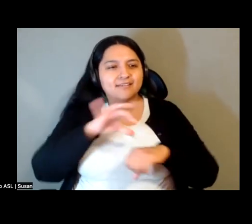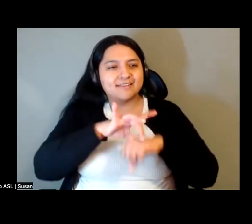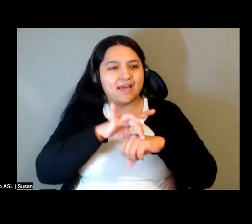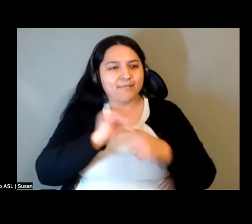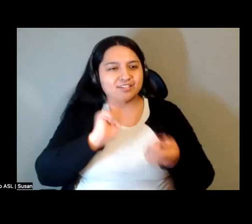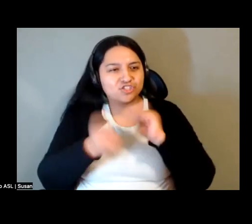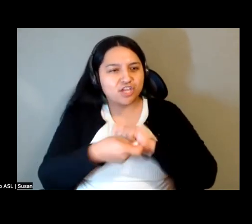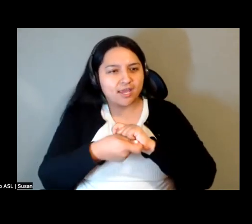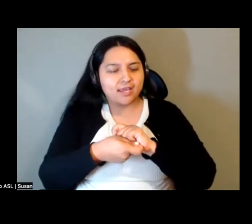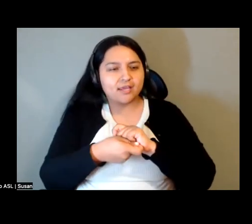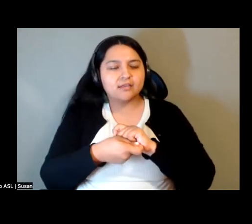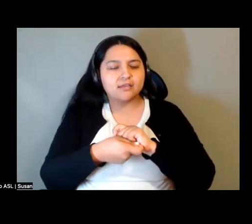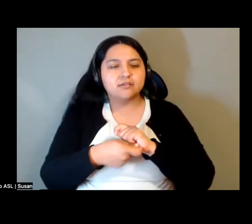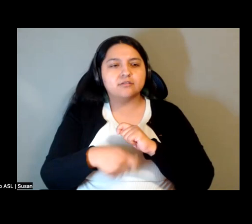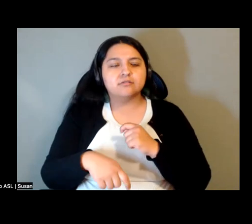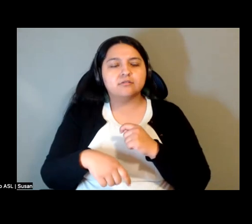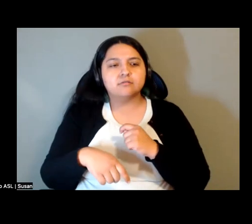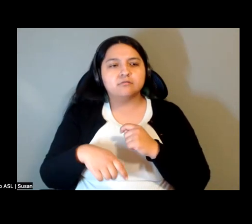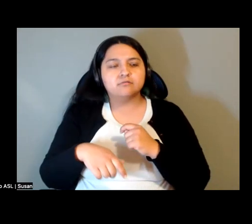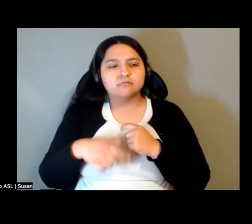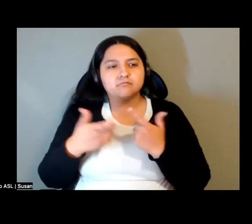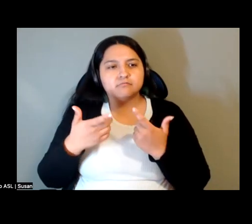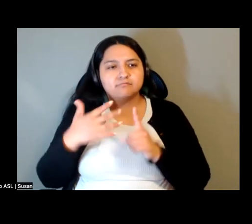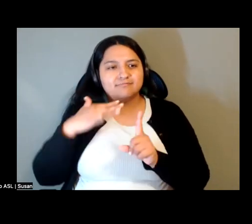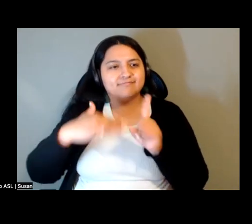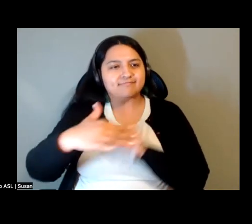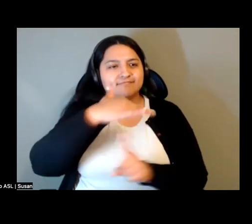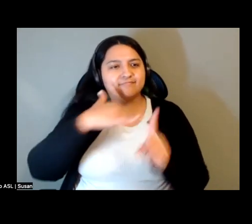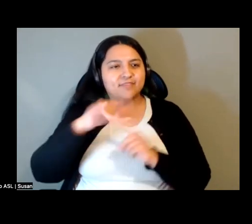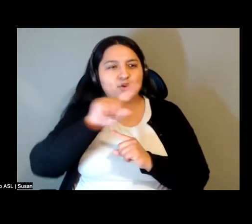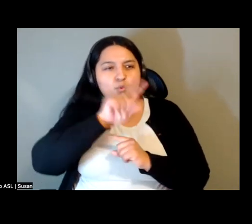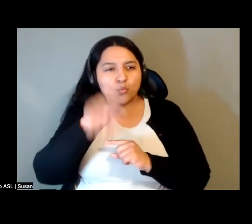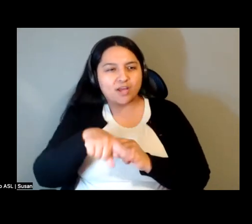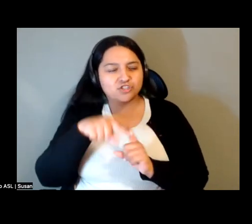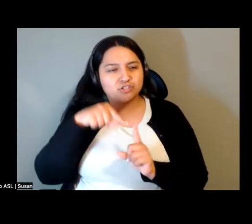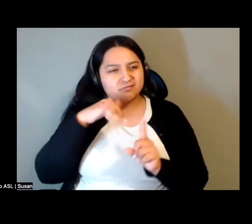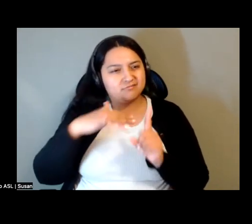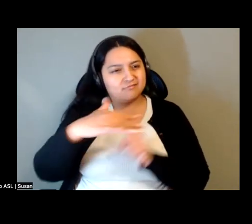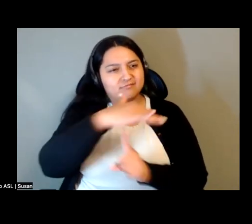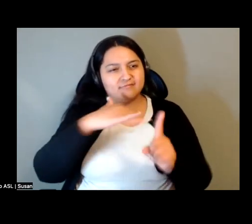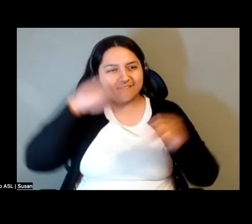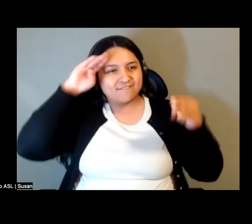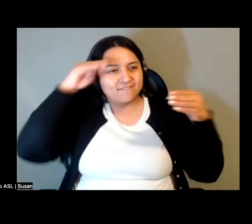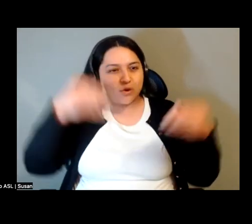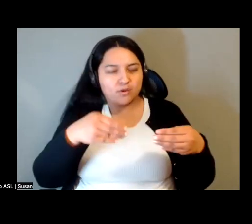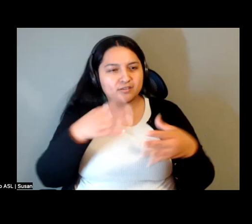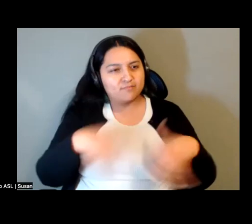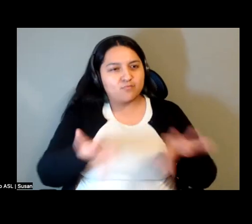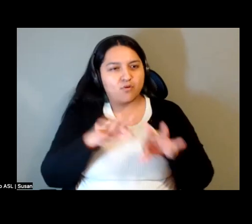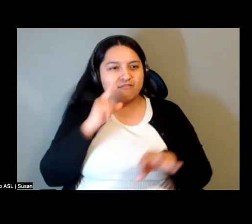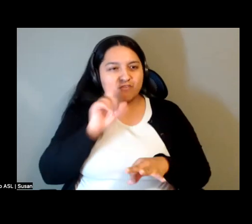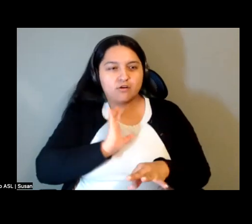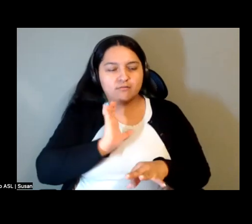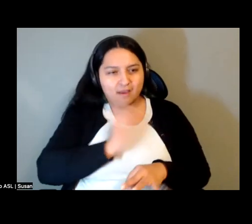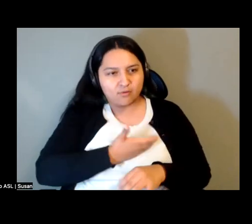ecological questions as a fundamental center of what we're trying to do, and regarding our kind of